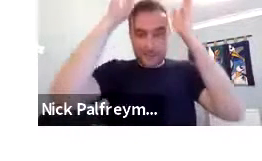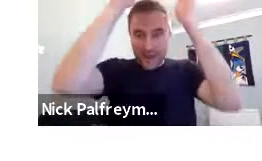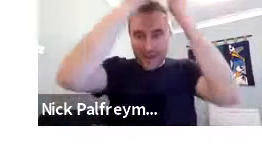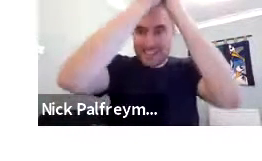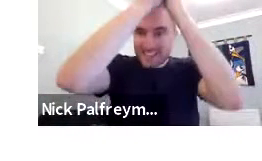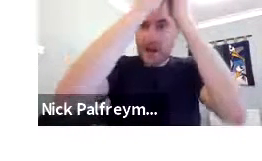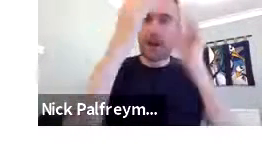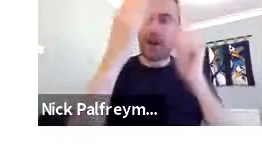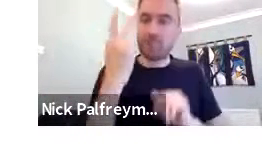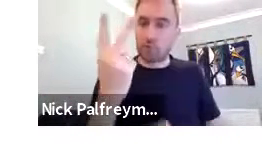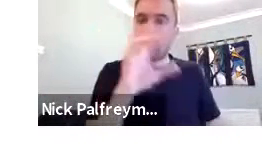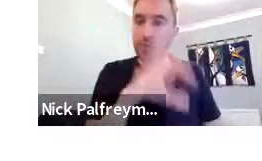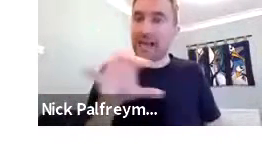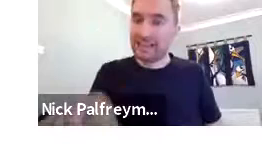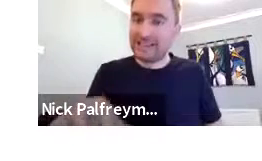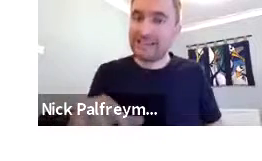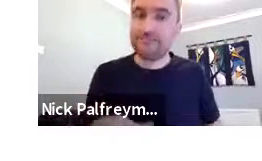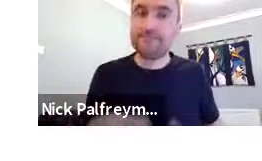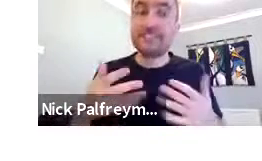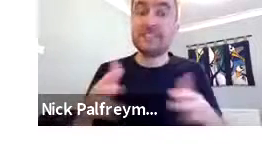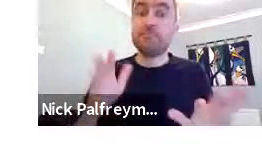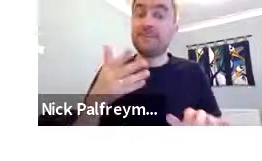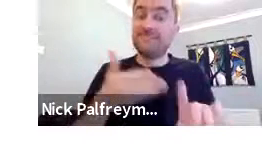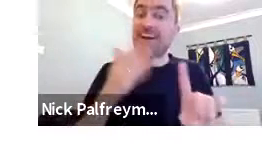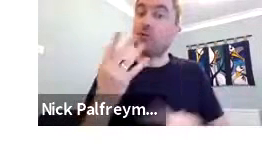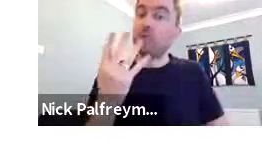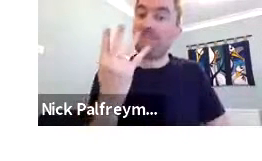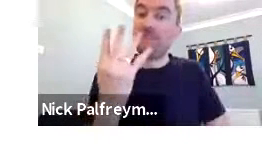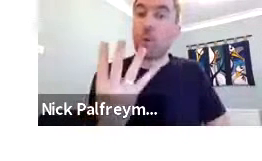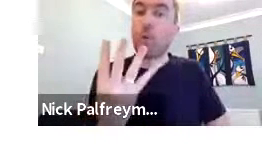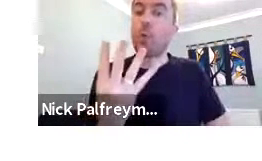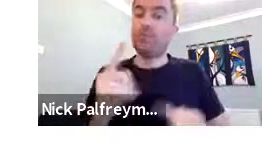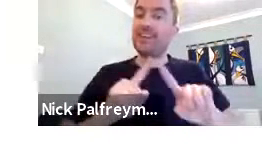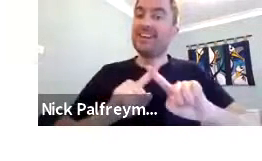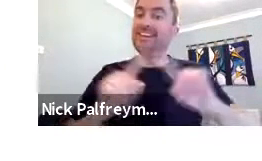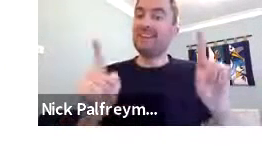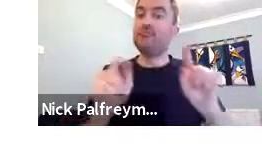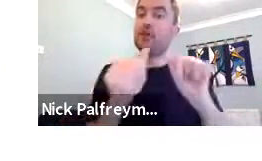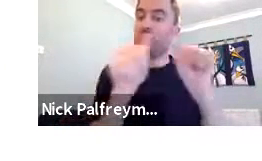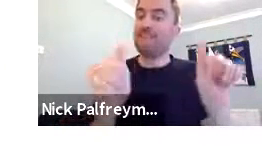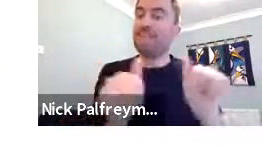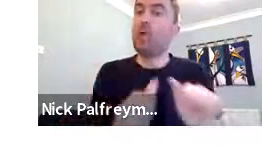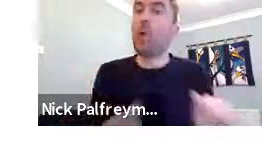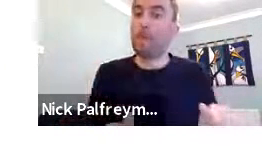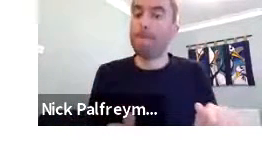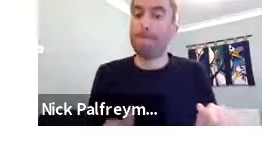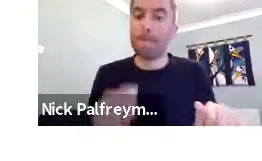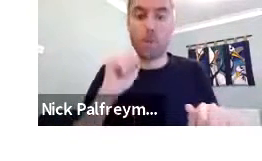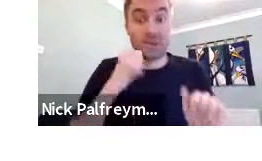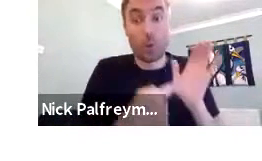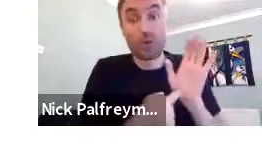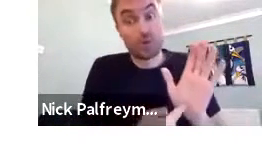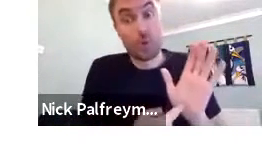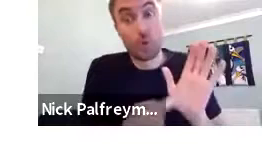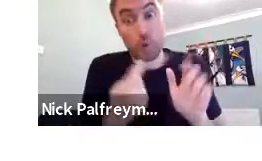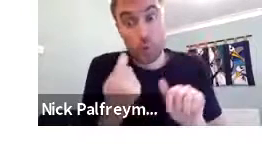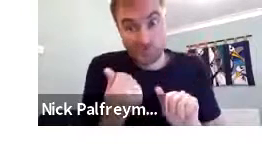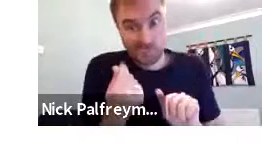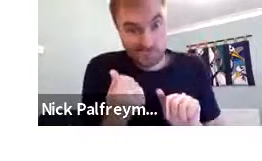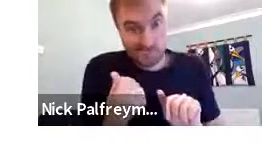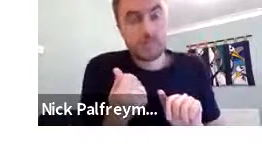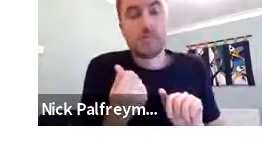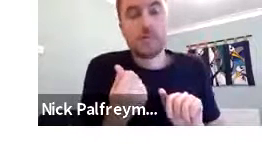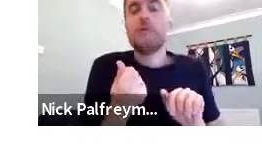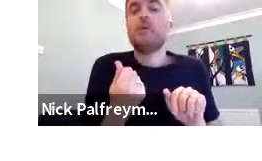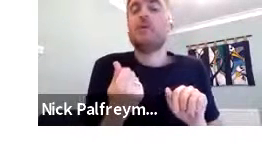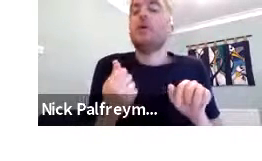So, that was in solo. And also makasar. And I found four different forms for